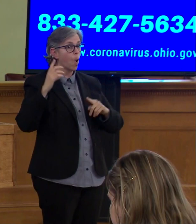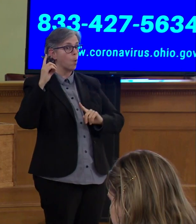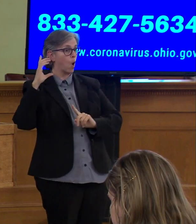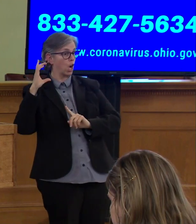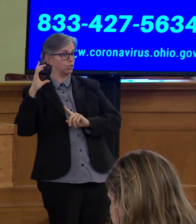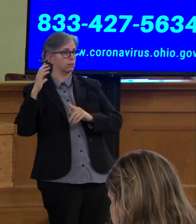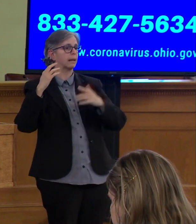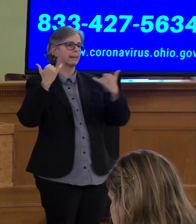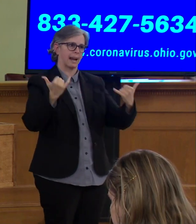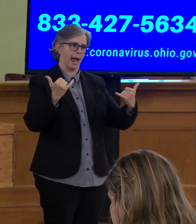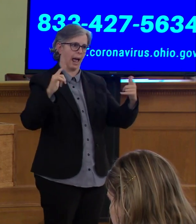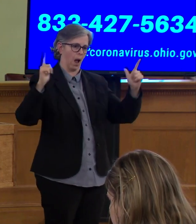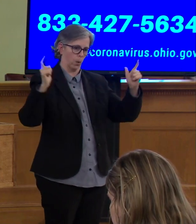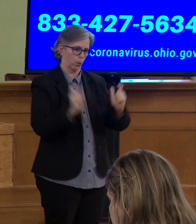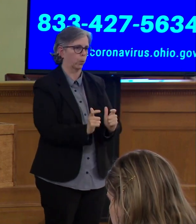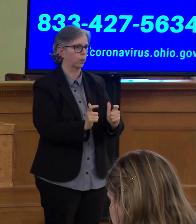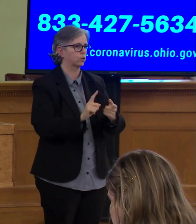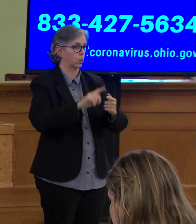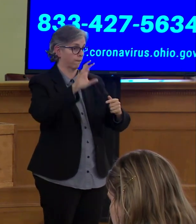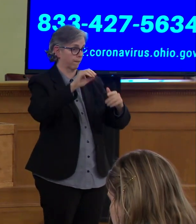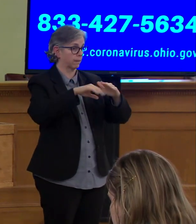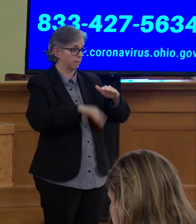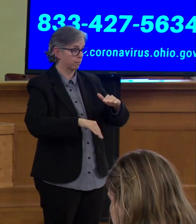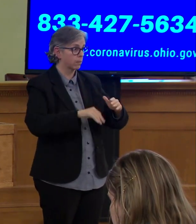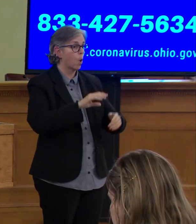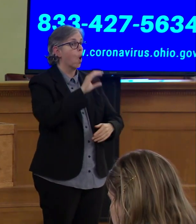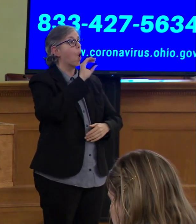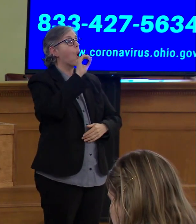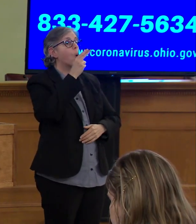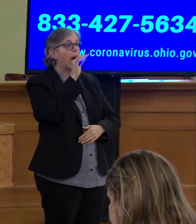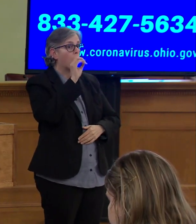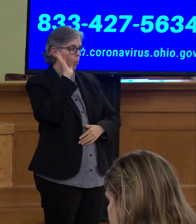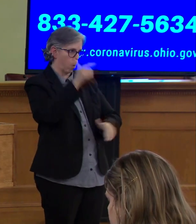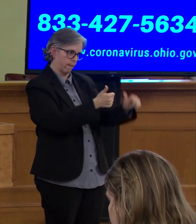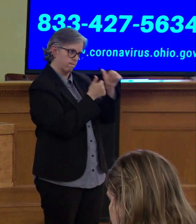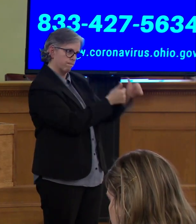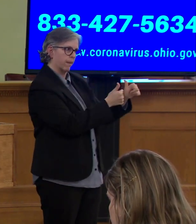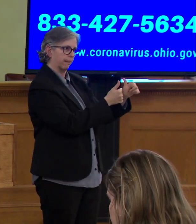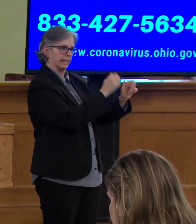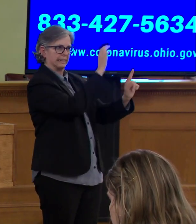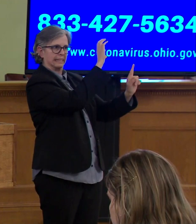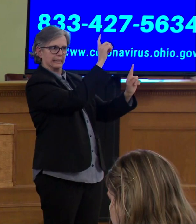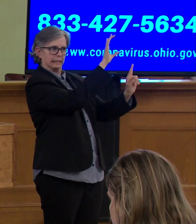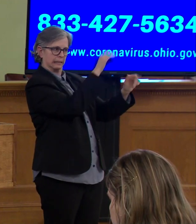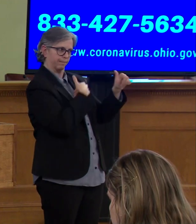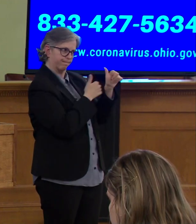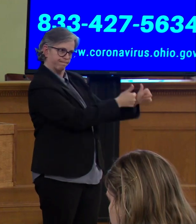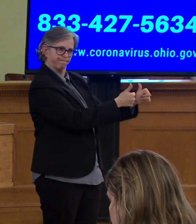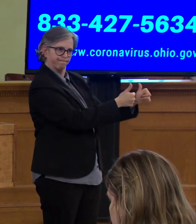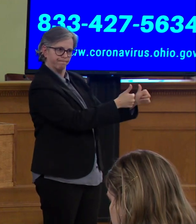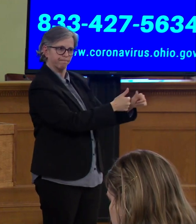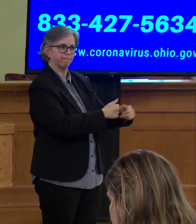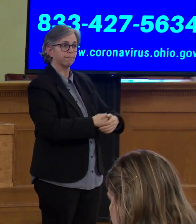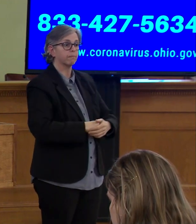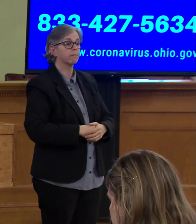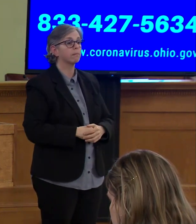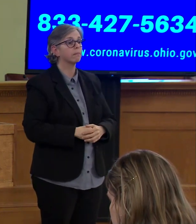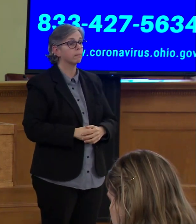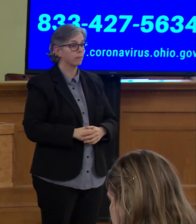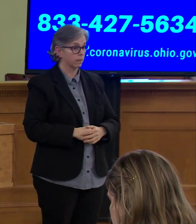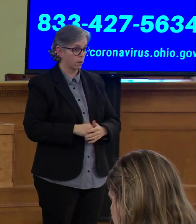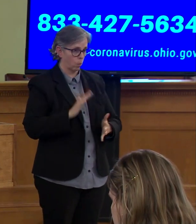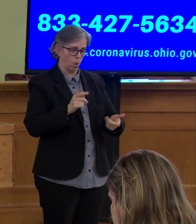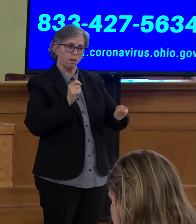We will comply with that, better words, conform, we will conform our order,